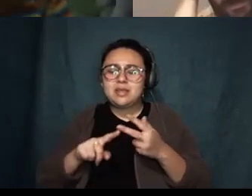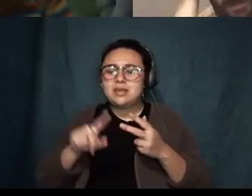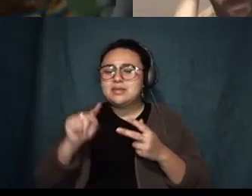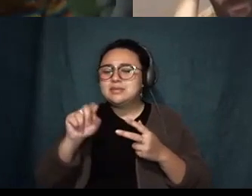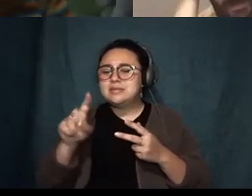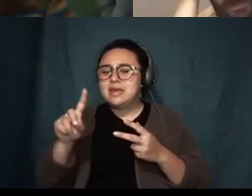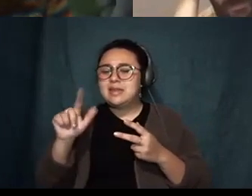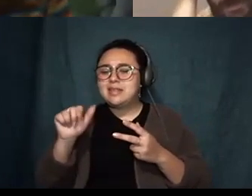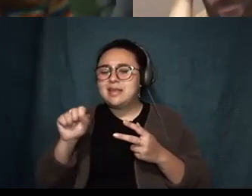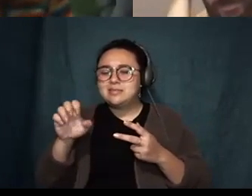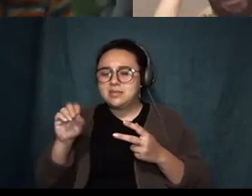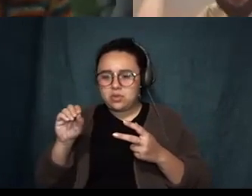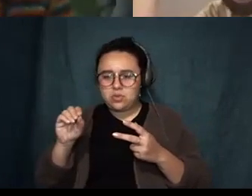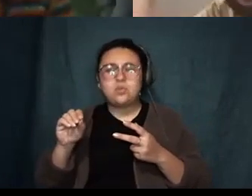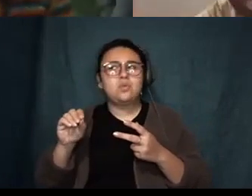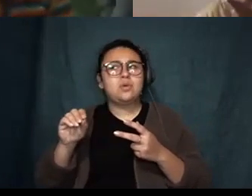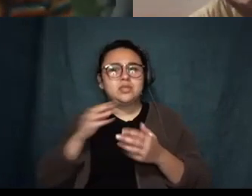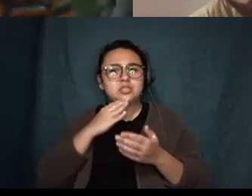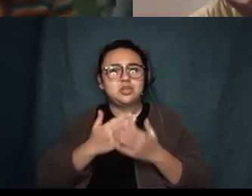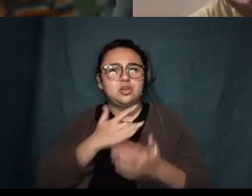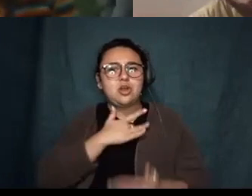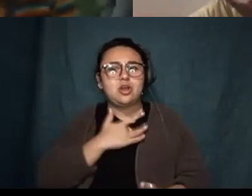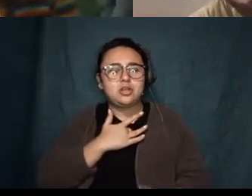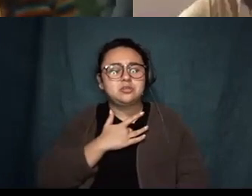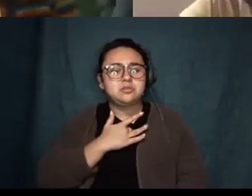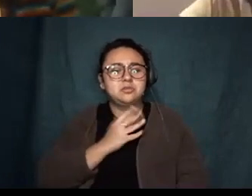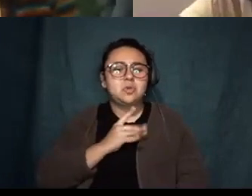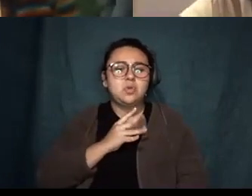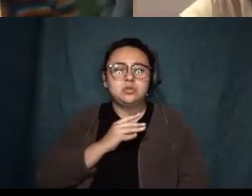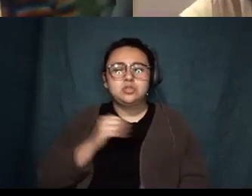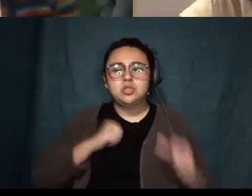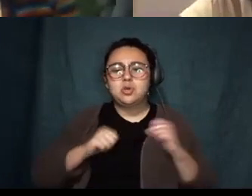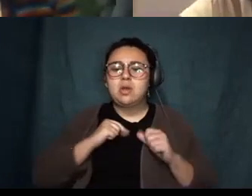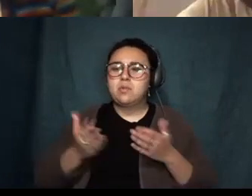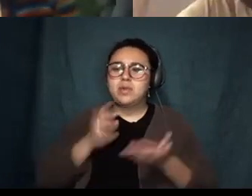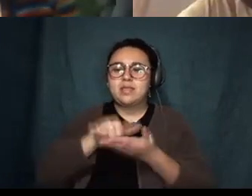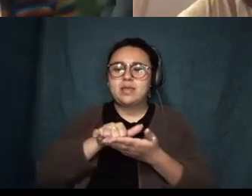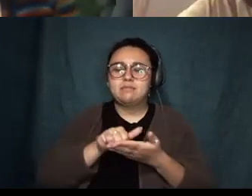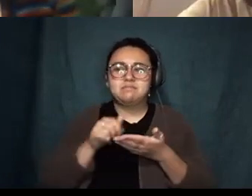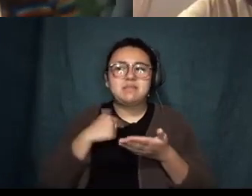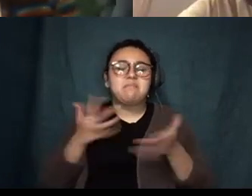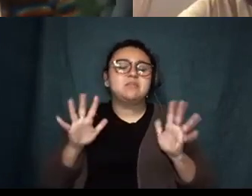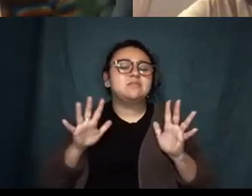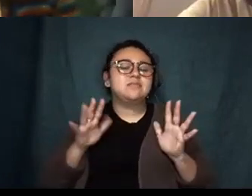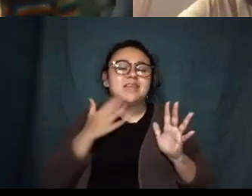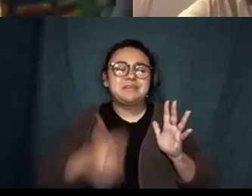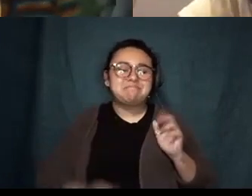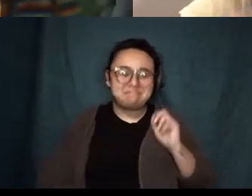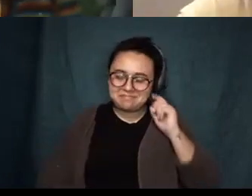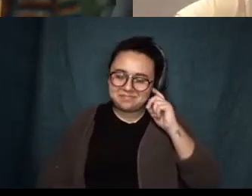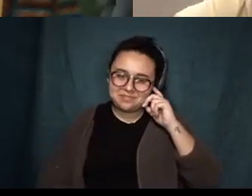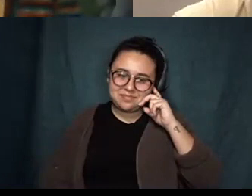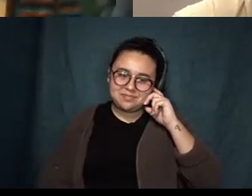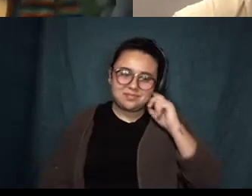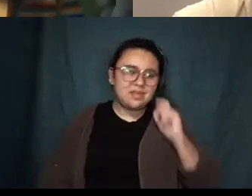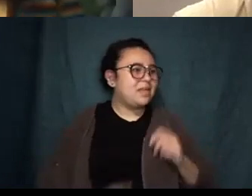is incredibly good-hearted and charming and I will recommend that okay I'm done thank you that's useful